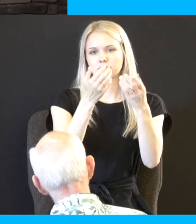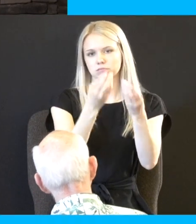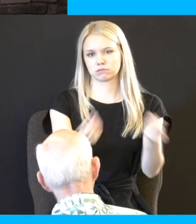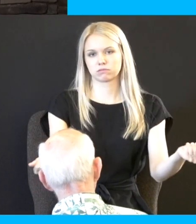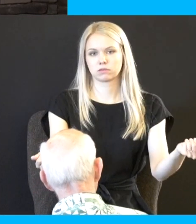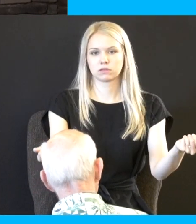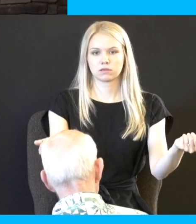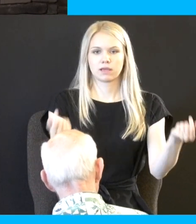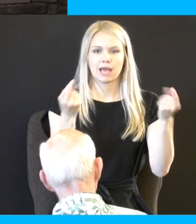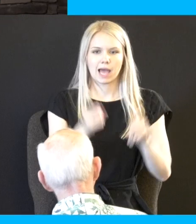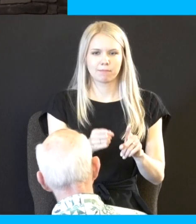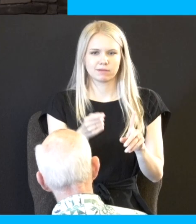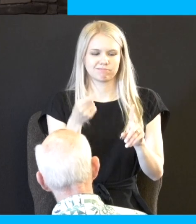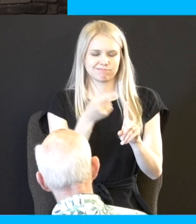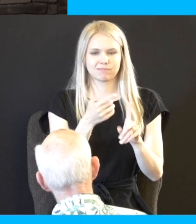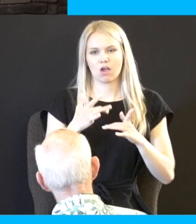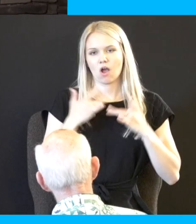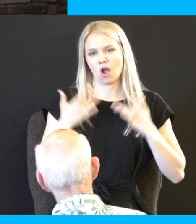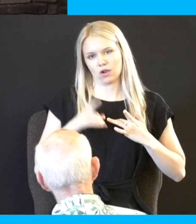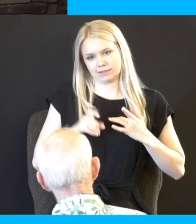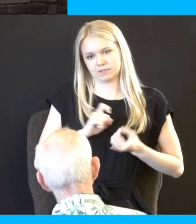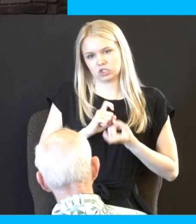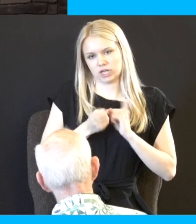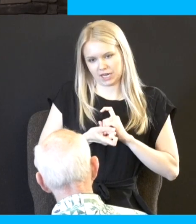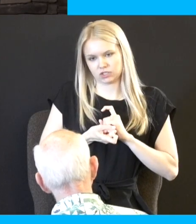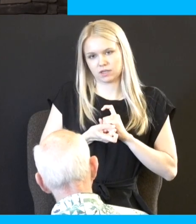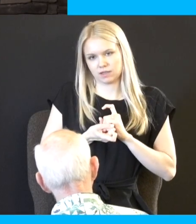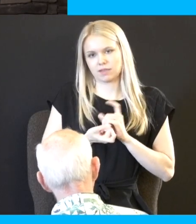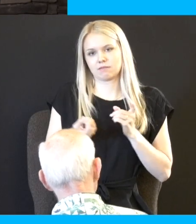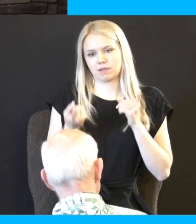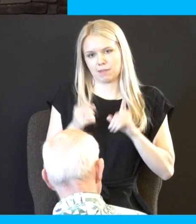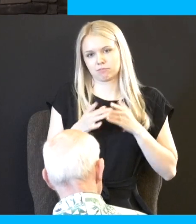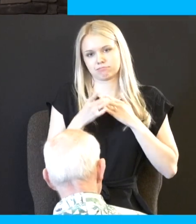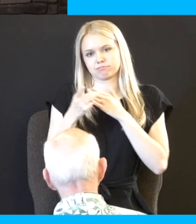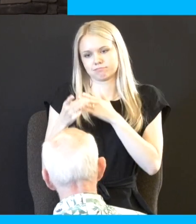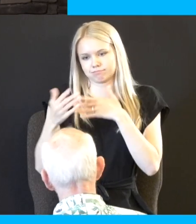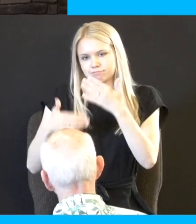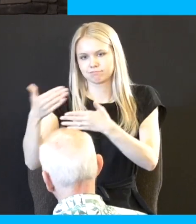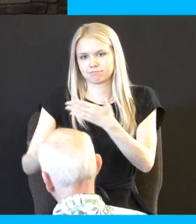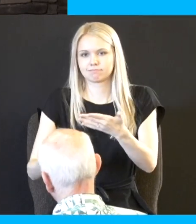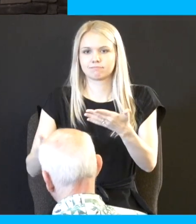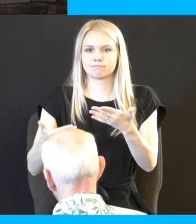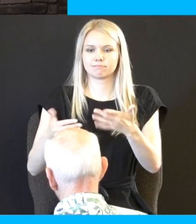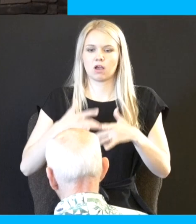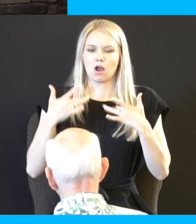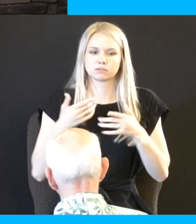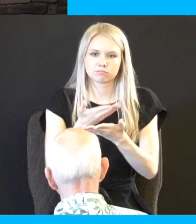And as the hearts started to change, the behavior of the society started to change. As the Christians rescued those thrown into the street